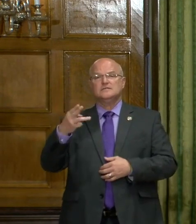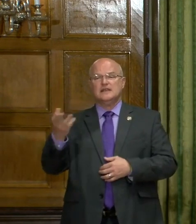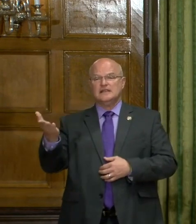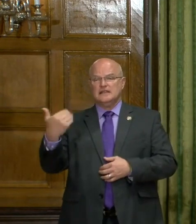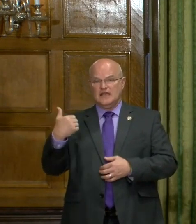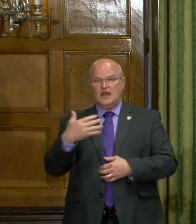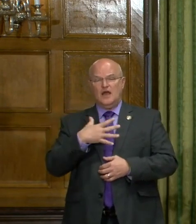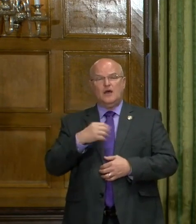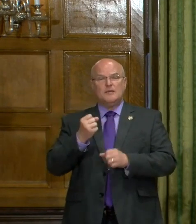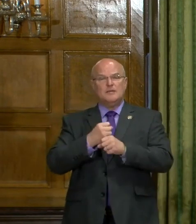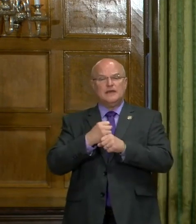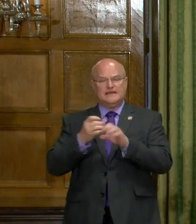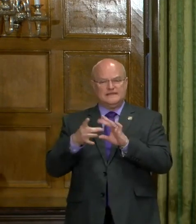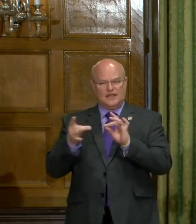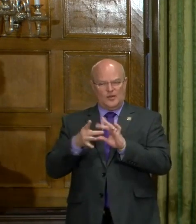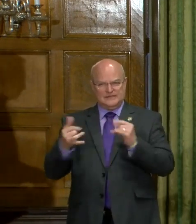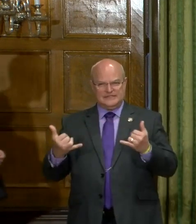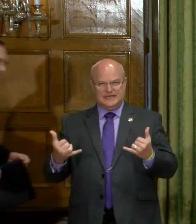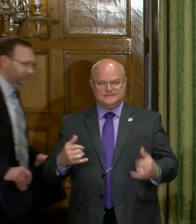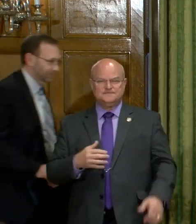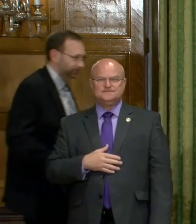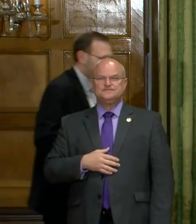come and make his comments.